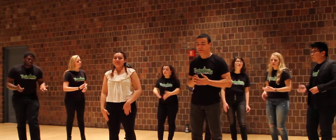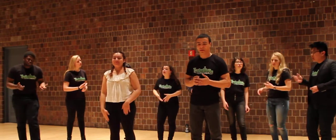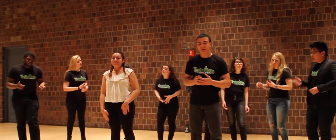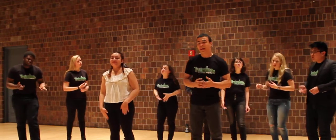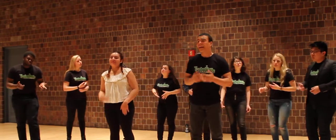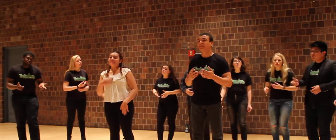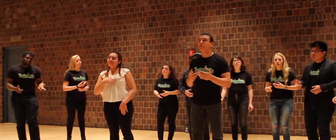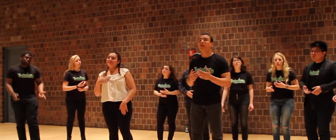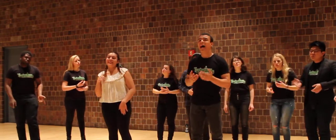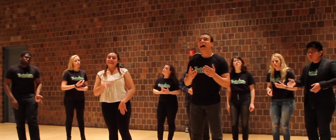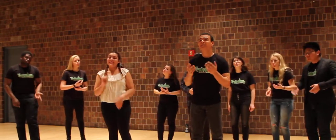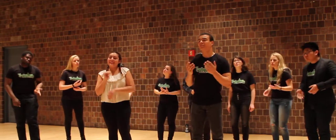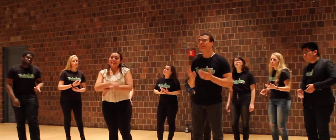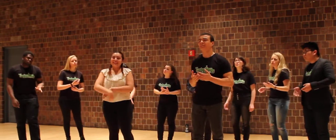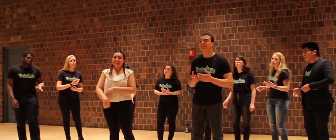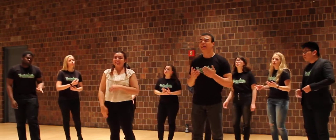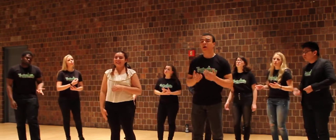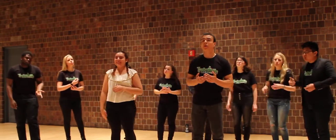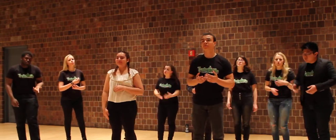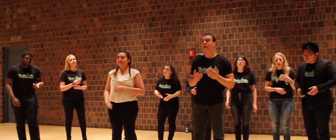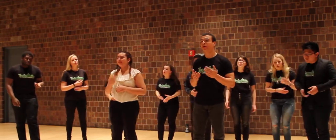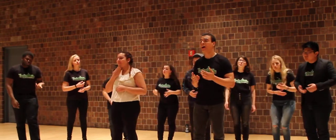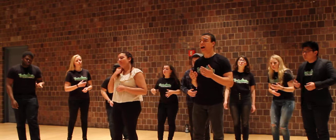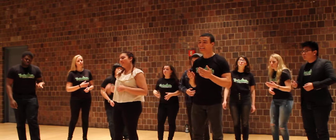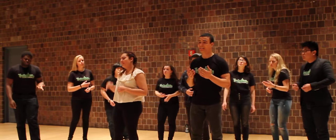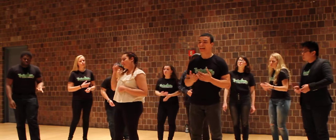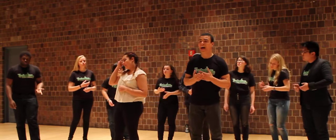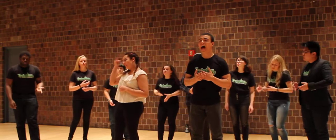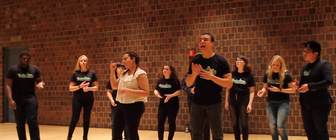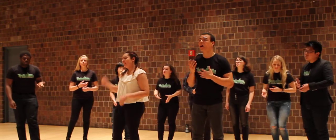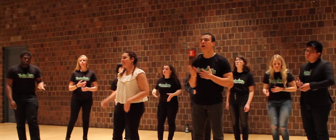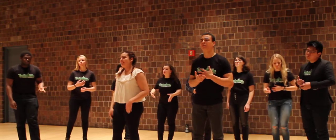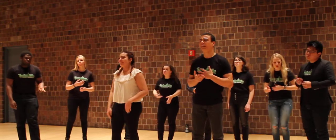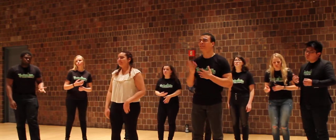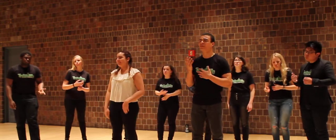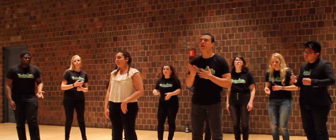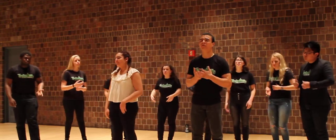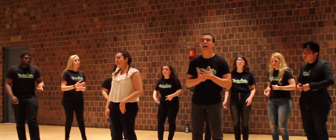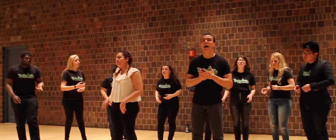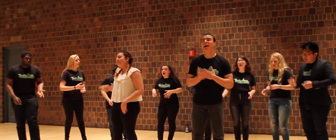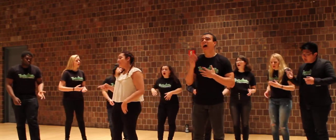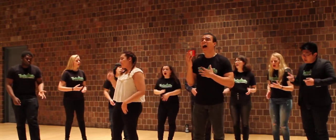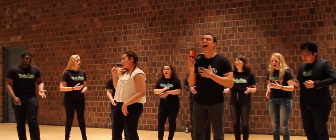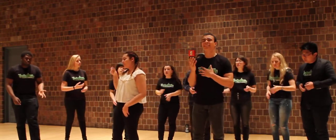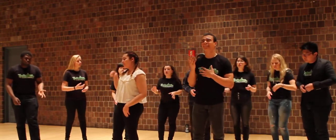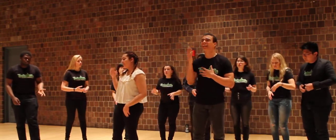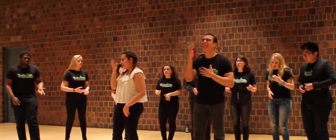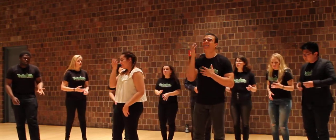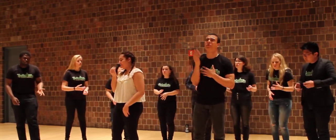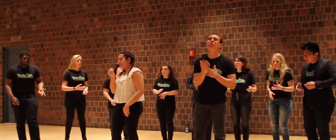And you asked me to stay over, I said I already told ya. I think that you